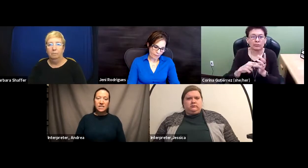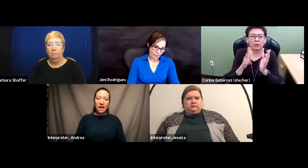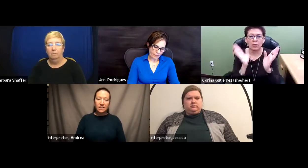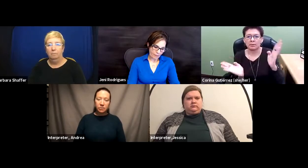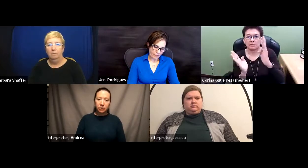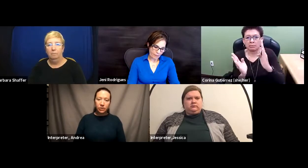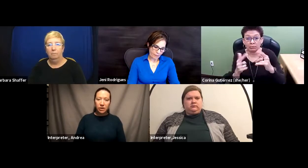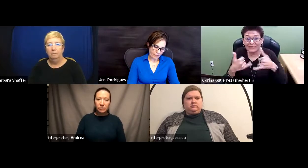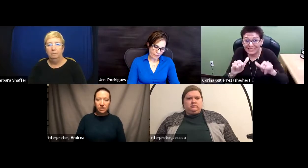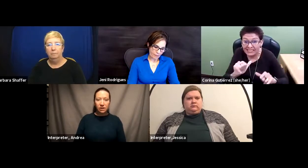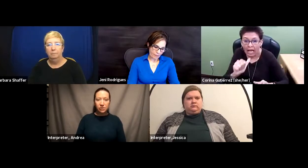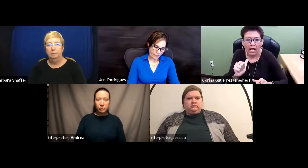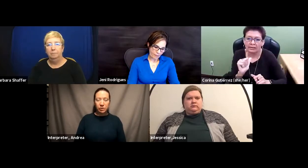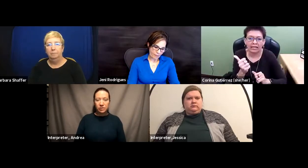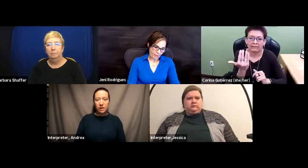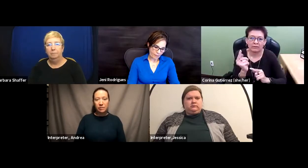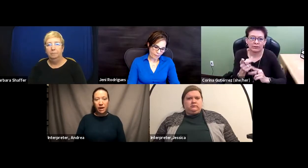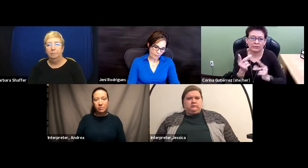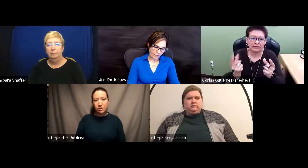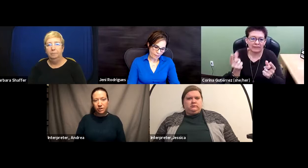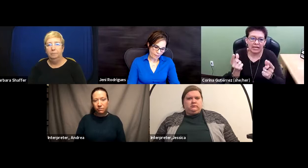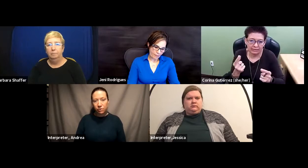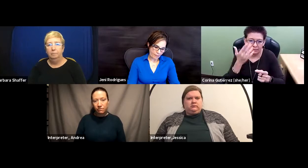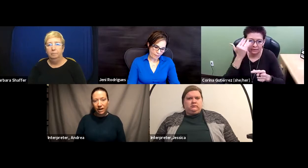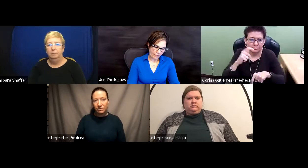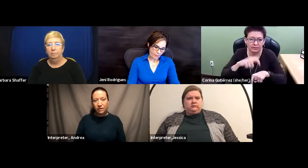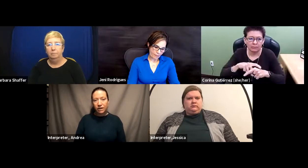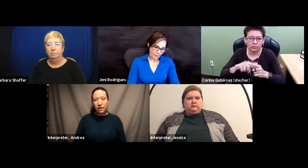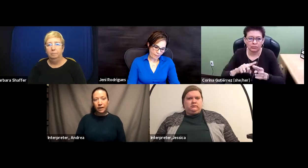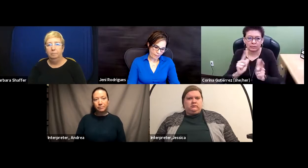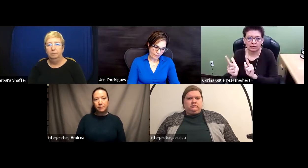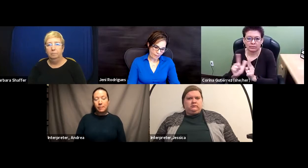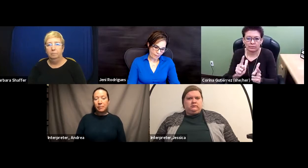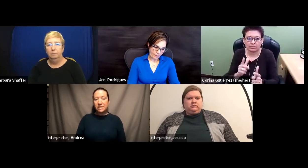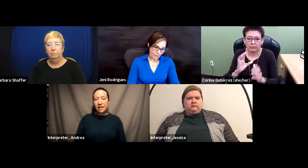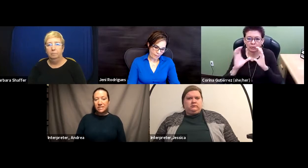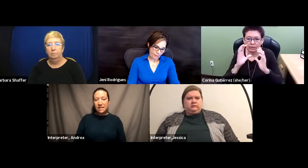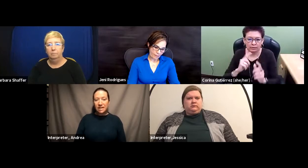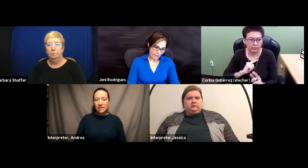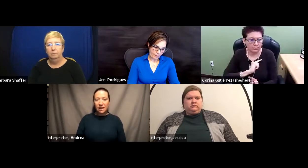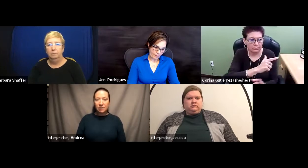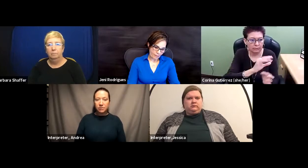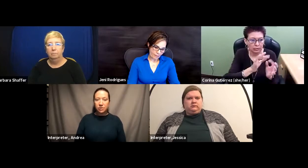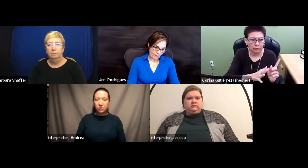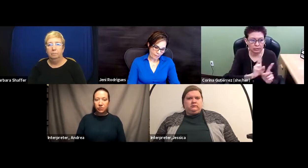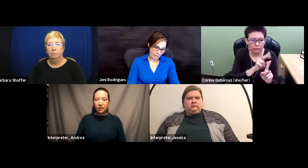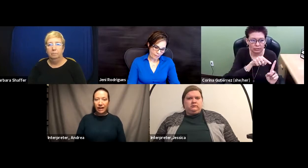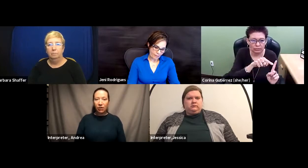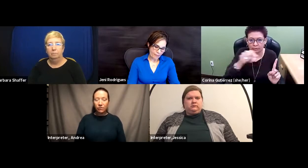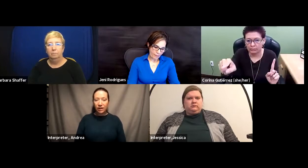that typical 20-minute doctor's appointment to have perhaps 30 or 45. But it does take time to allow for